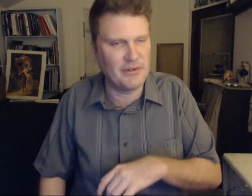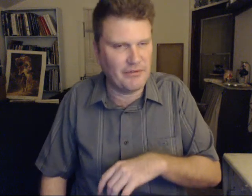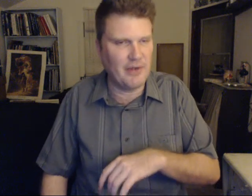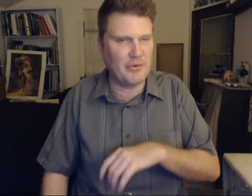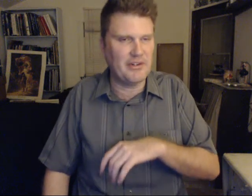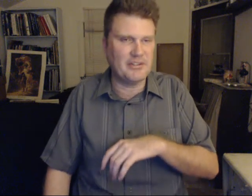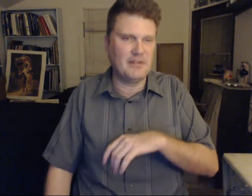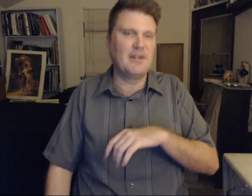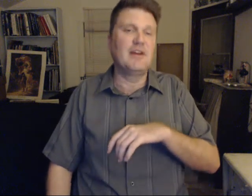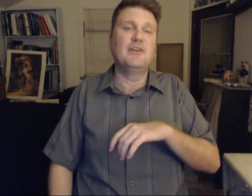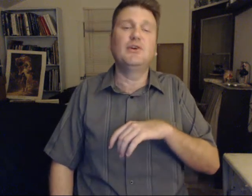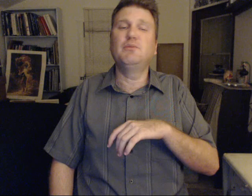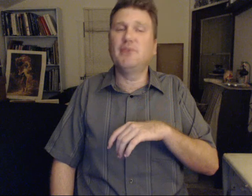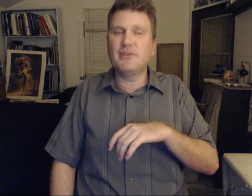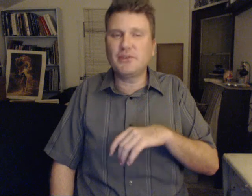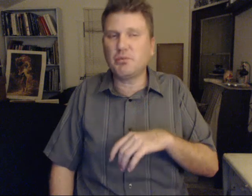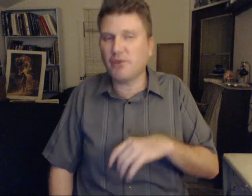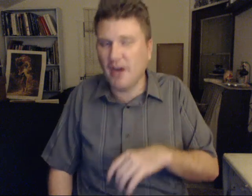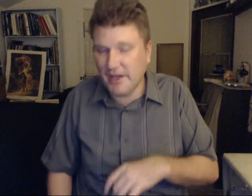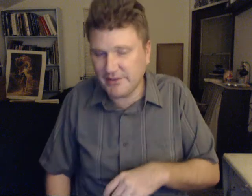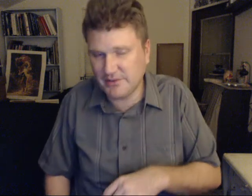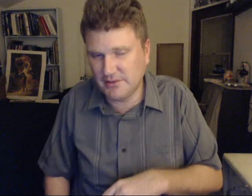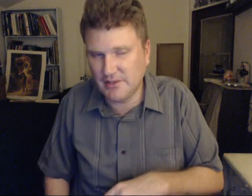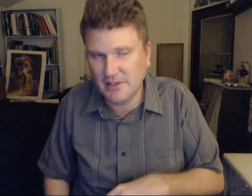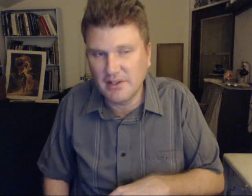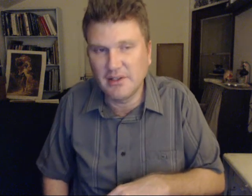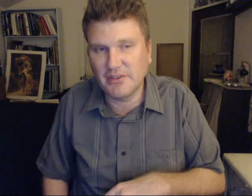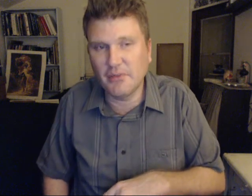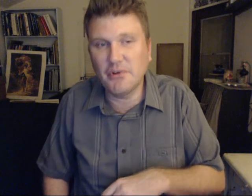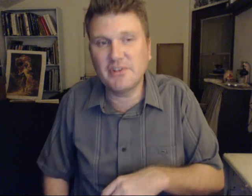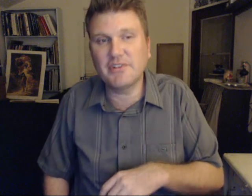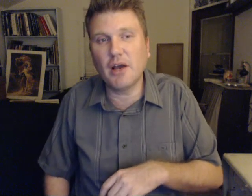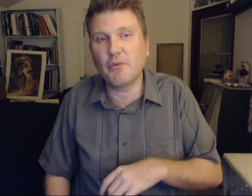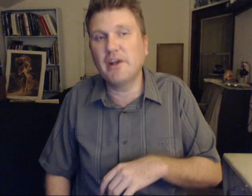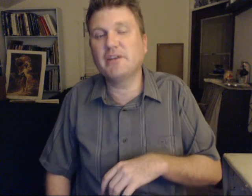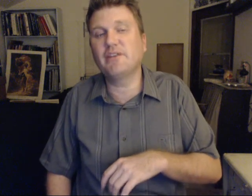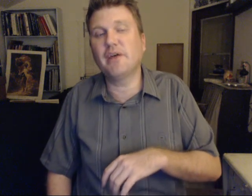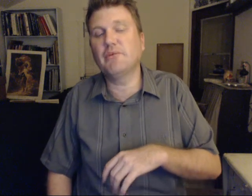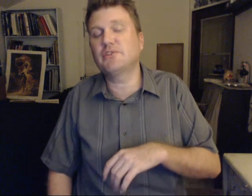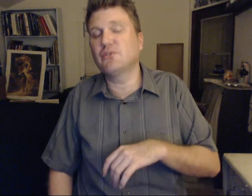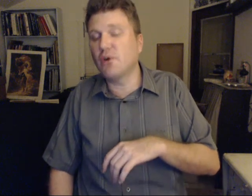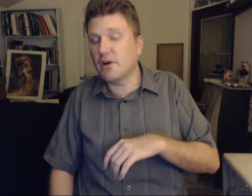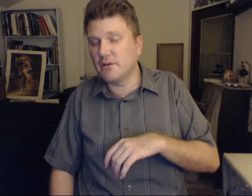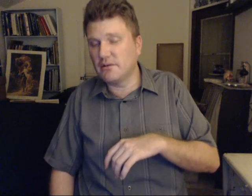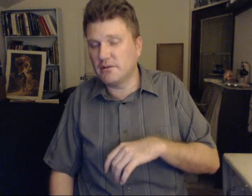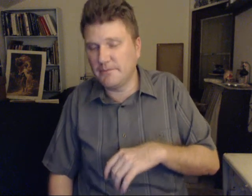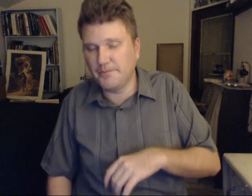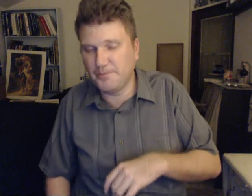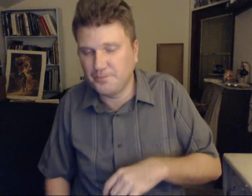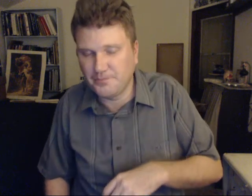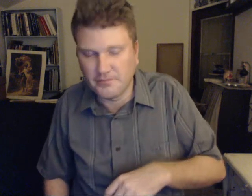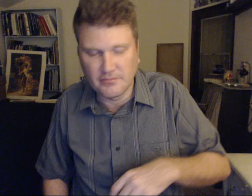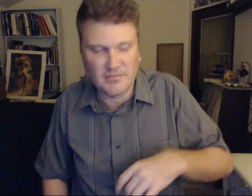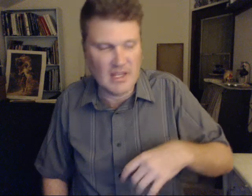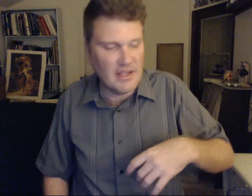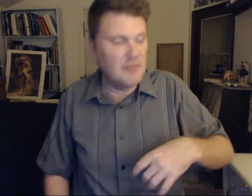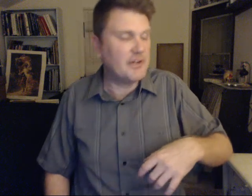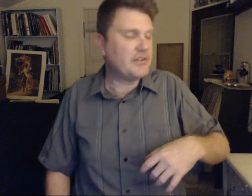vibration. You'd be surprised. Some are just not ready because they have much to learn. And much of the